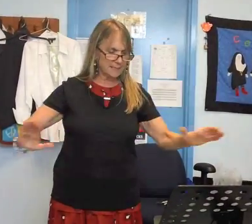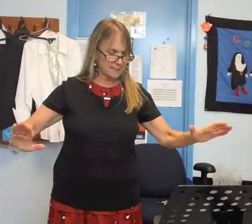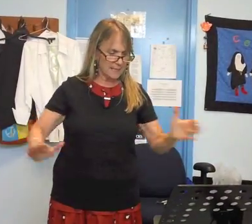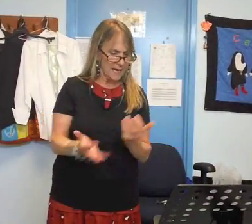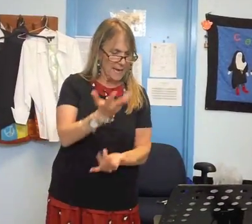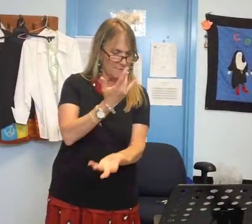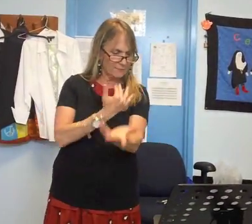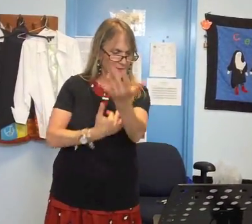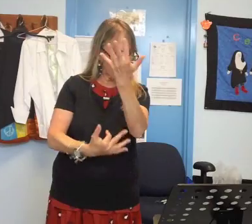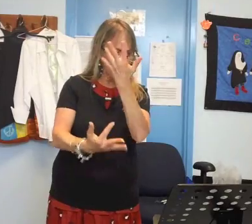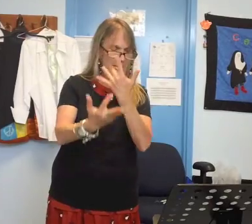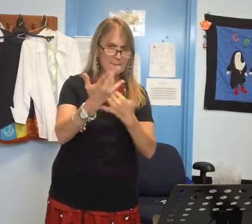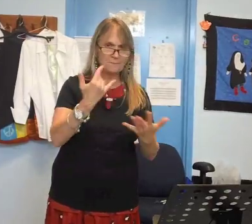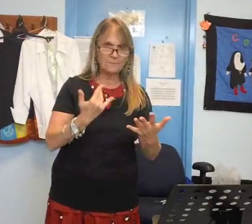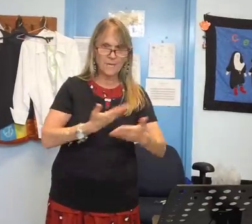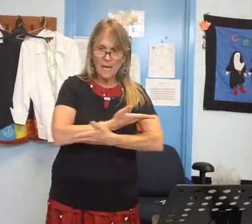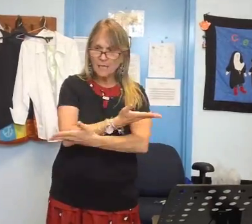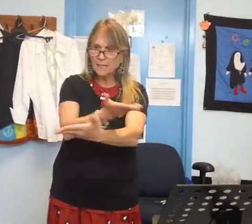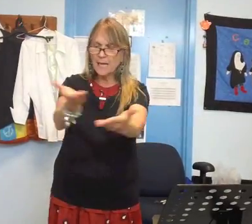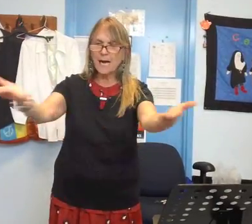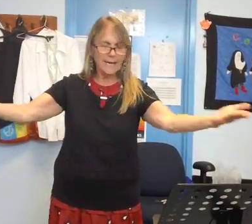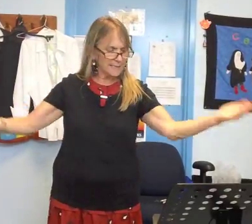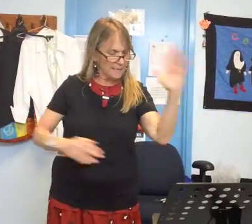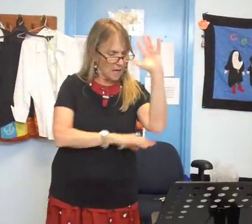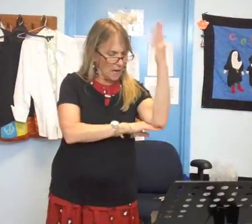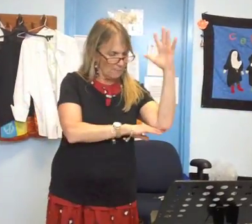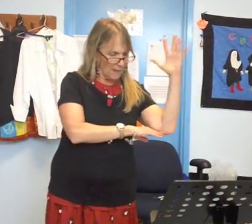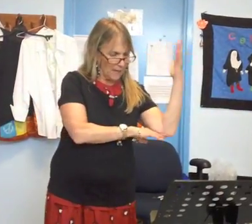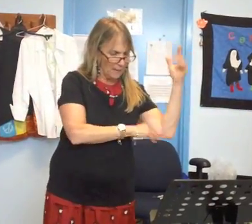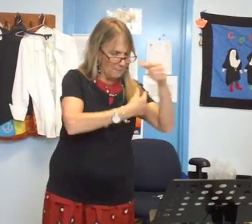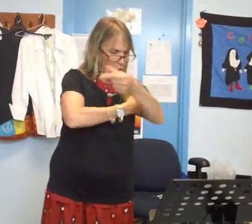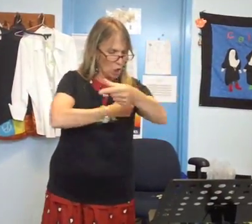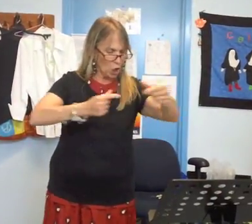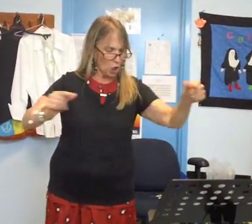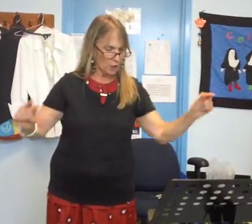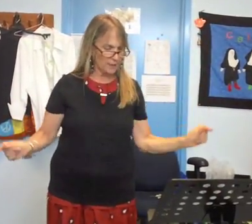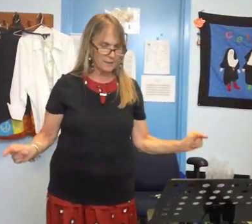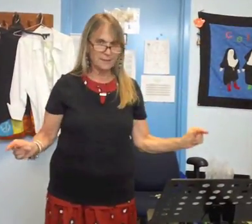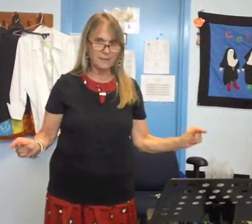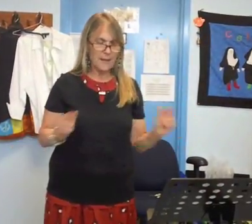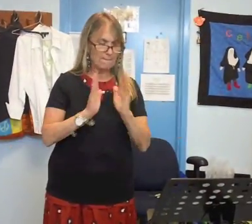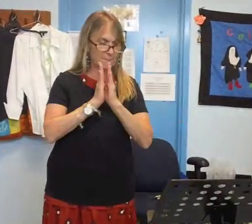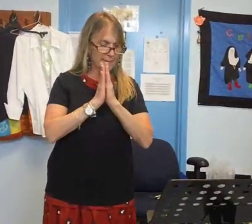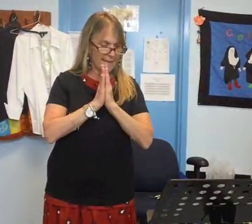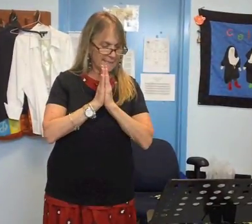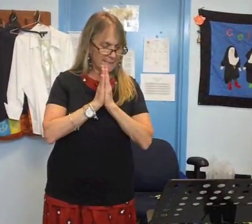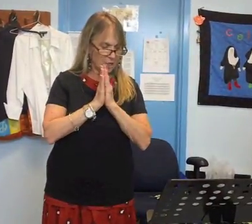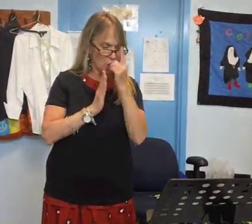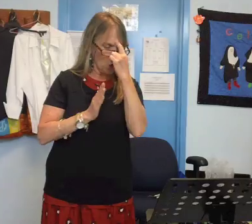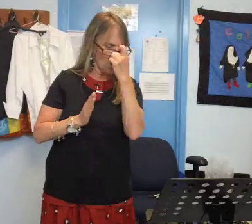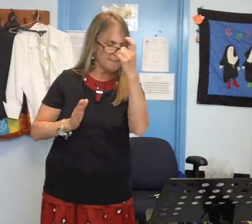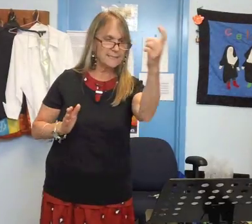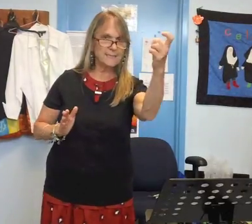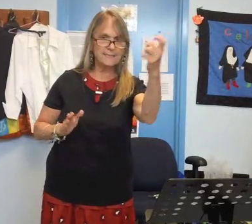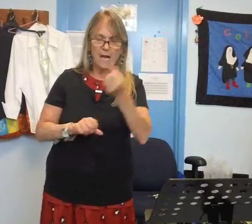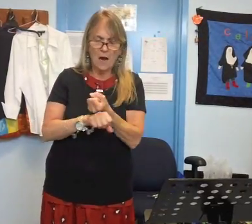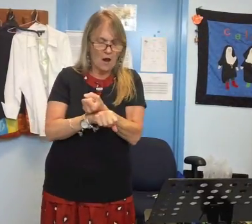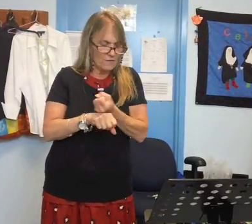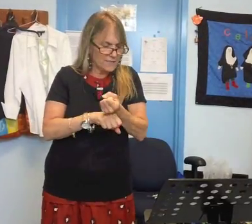and flame lies a palm garden blessed oasis of the